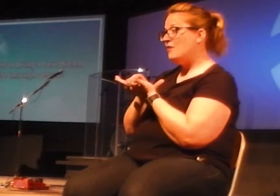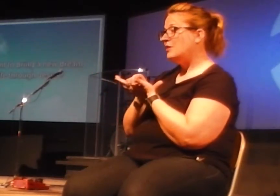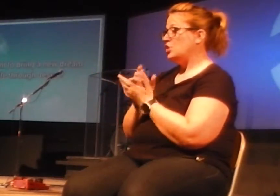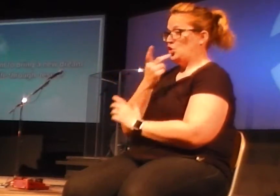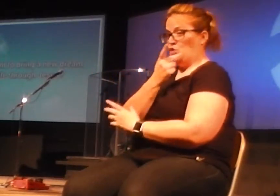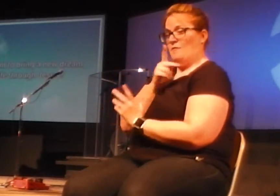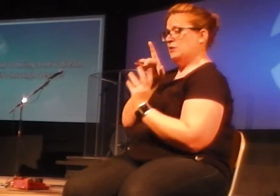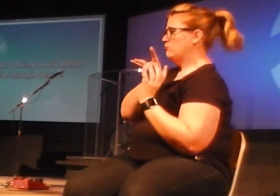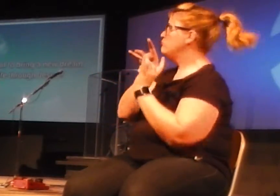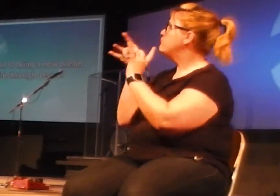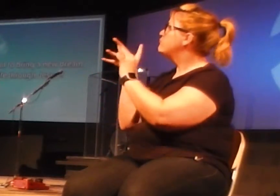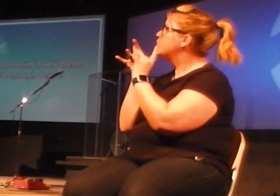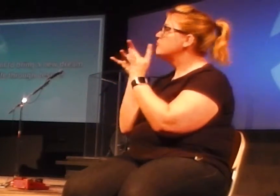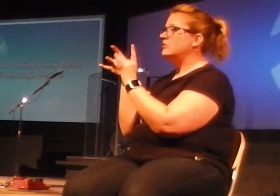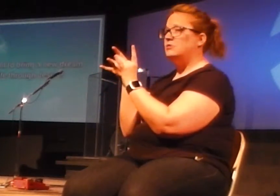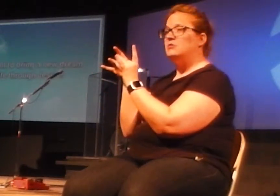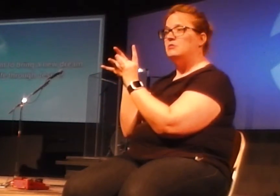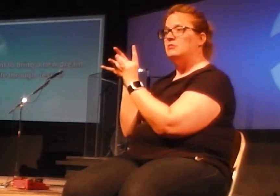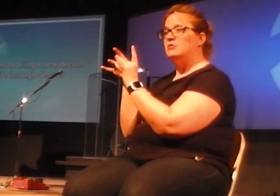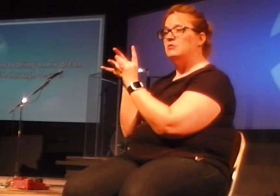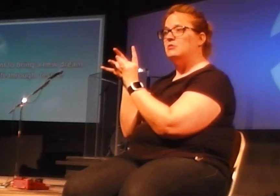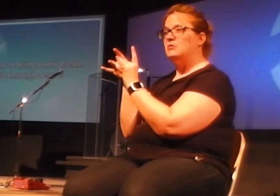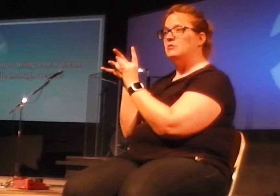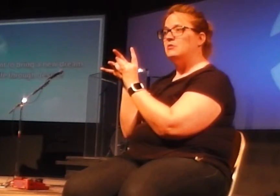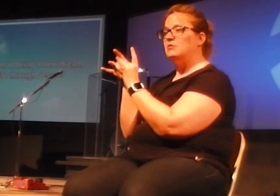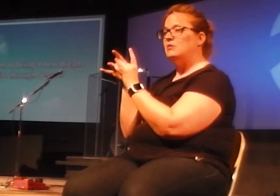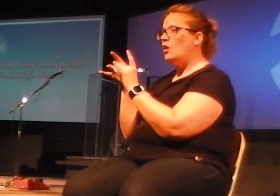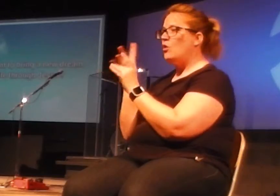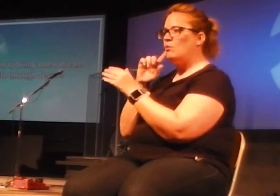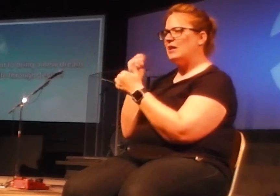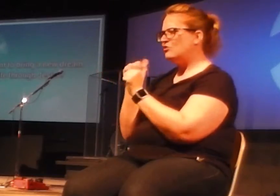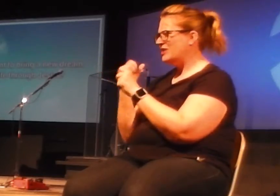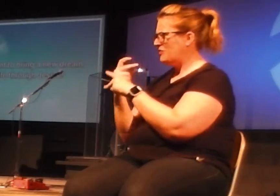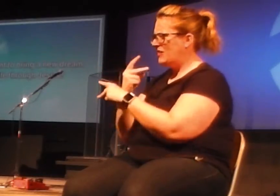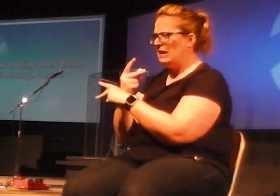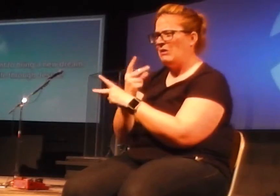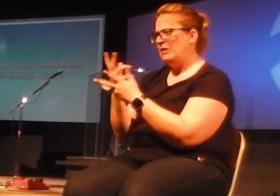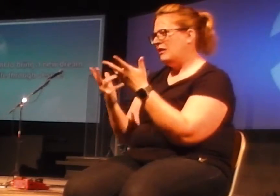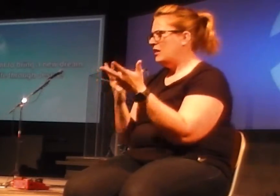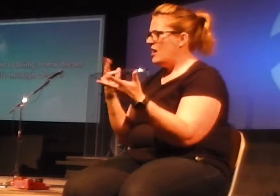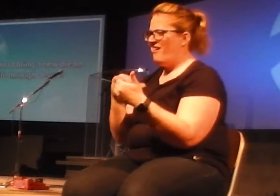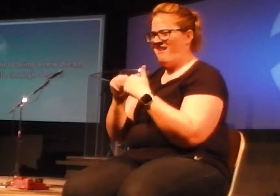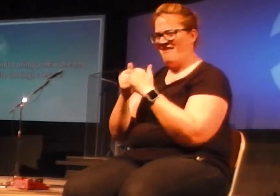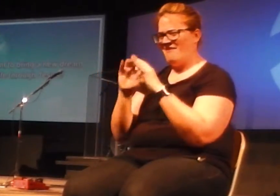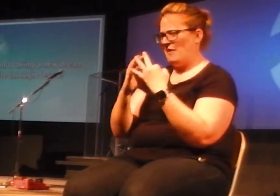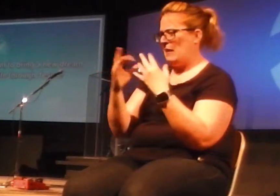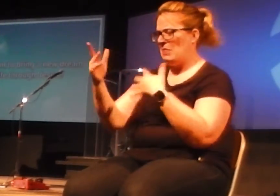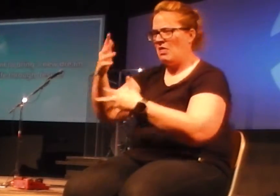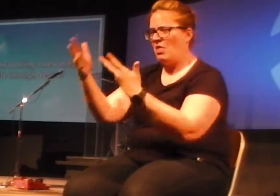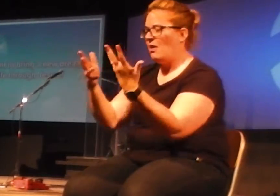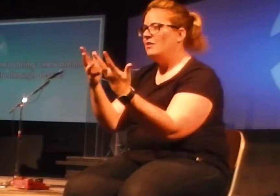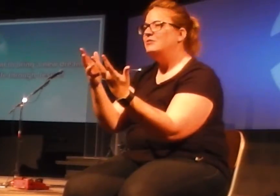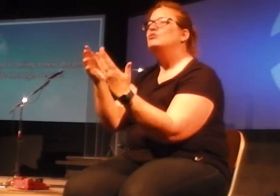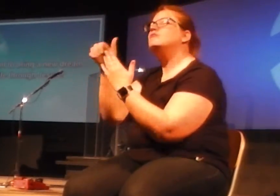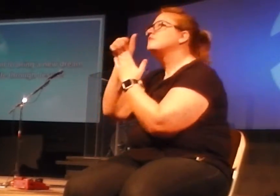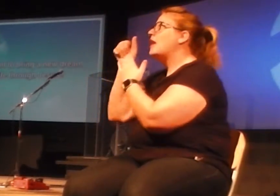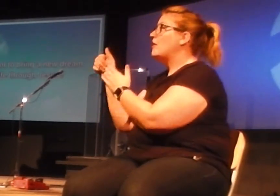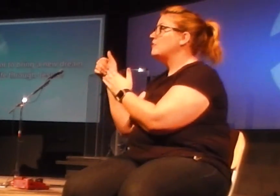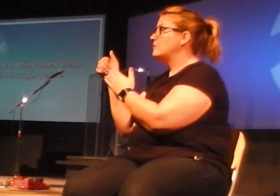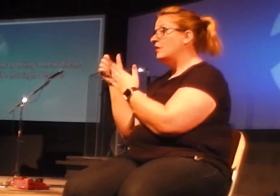together has been our guide navigating the whole new dream for our family this time. And I've got to tell you today, the dream that we have for our family